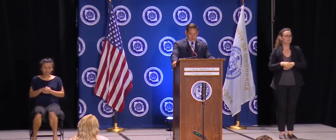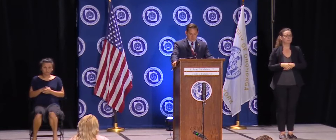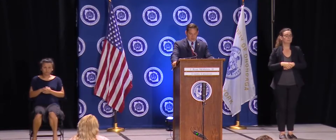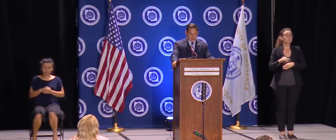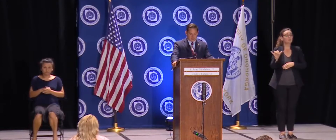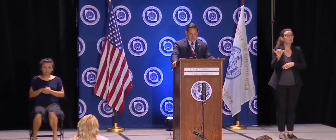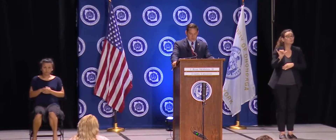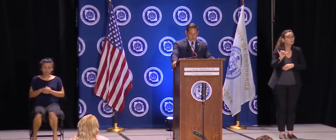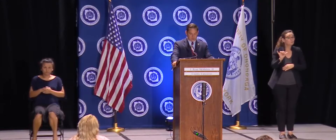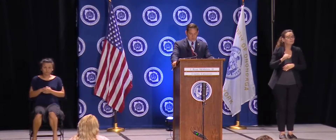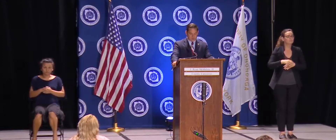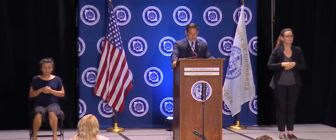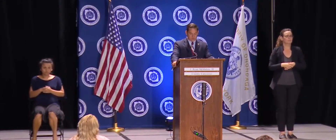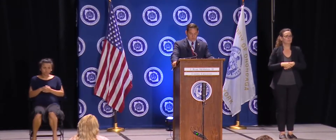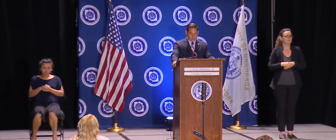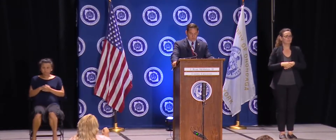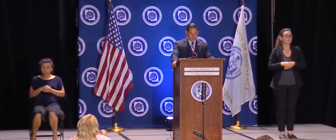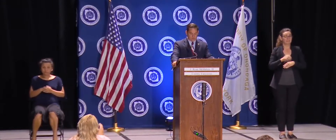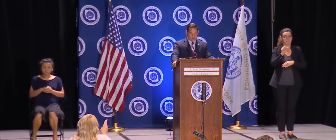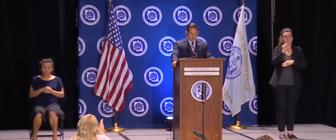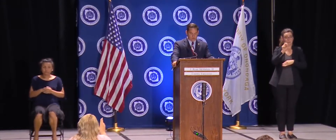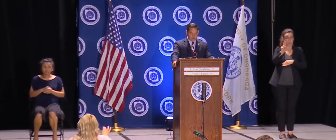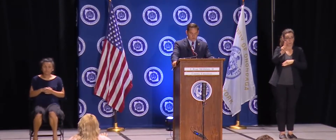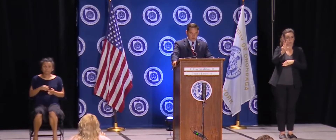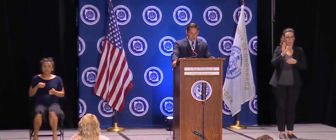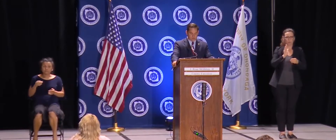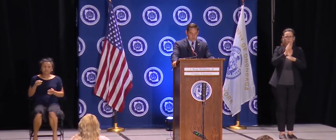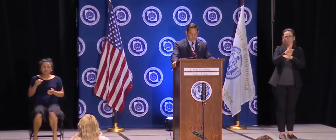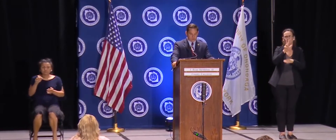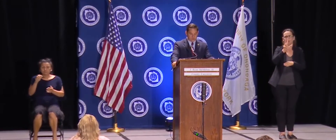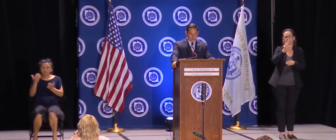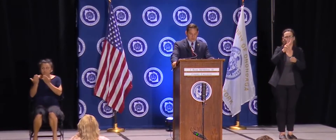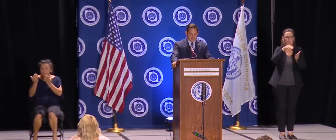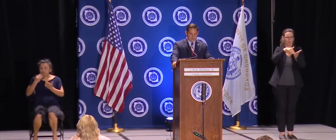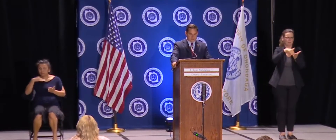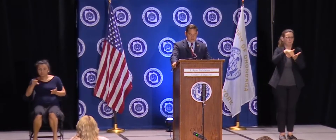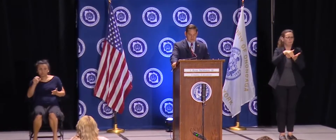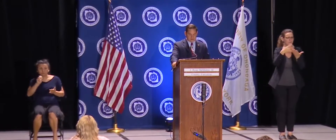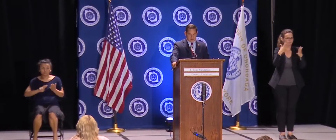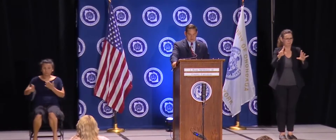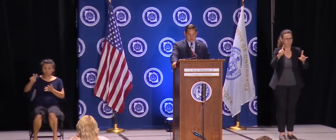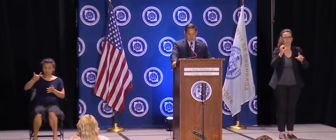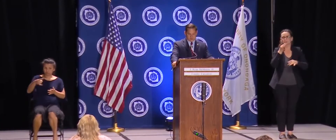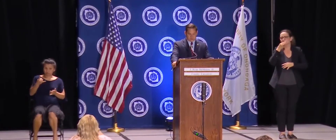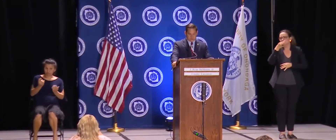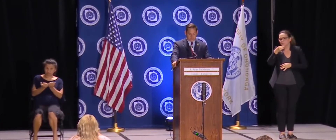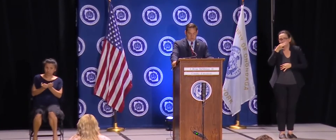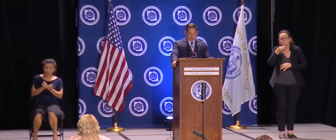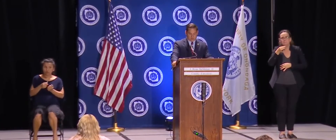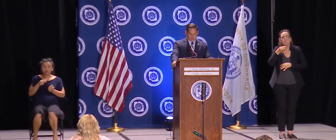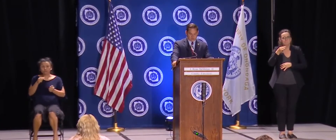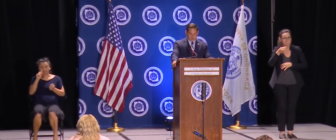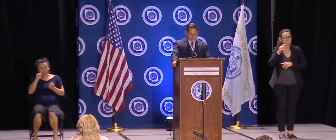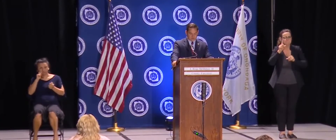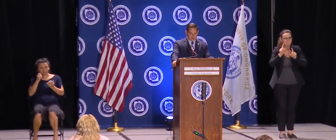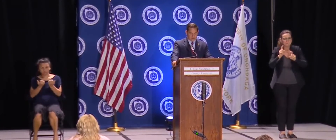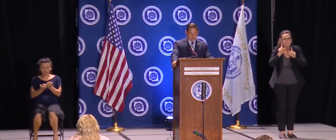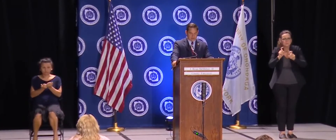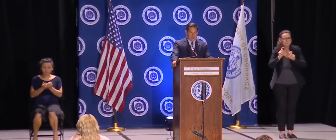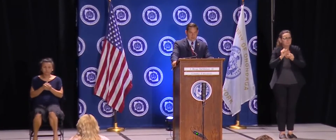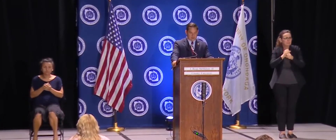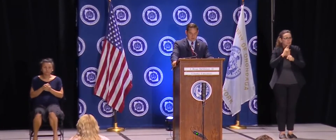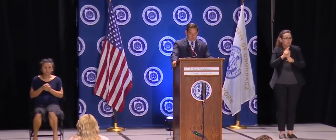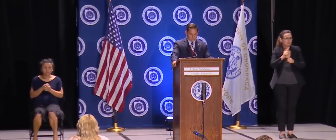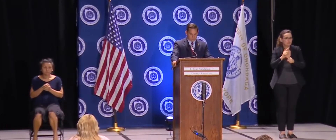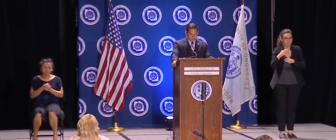tests, Syracuse University has performed over 32,000 pooled saliva tests since the beginning of August. That is